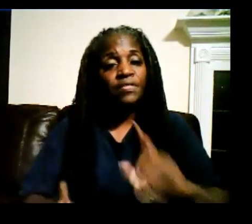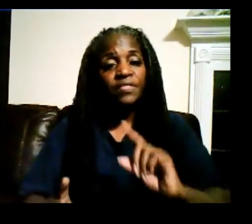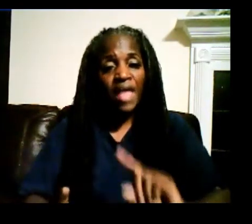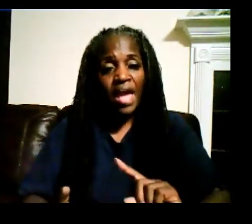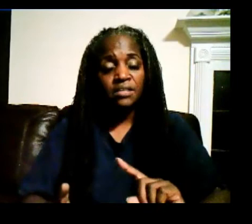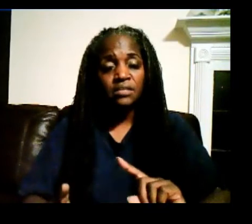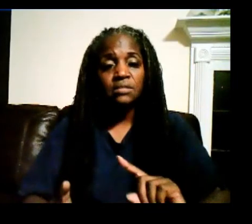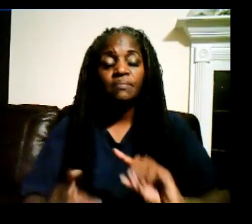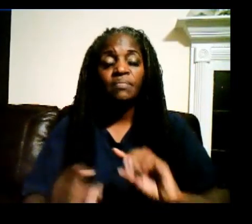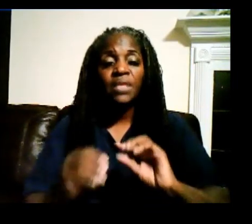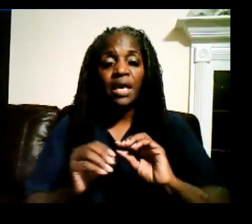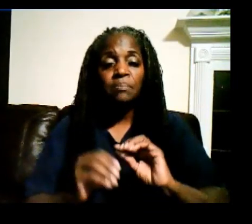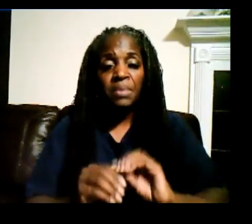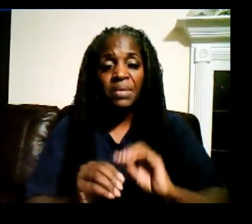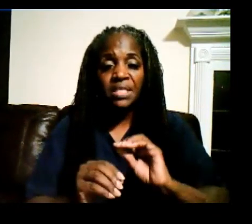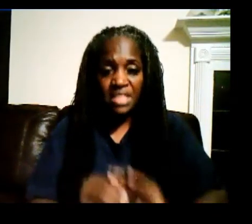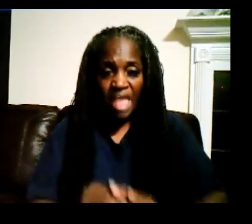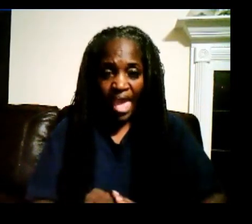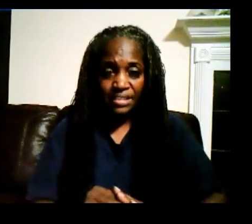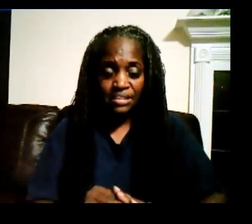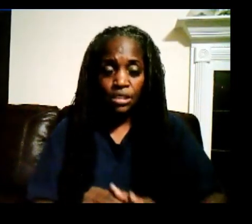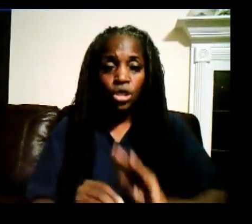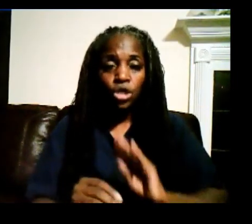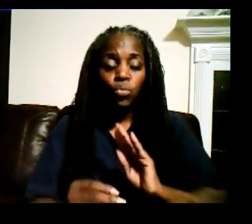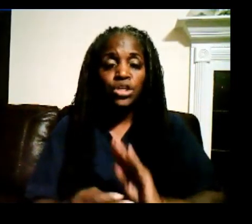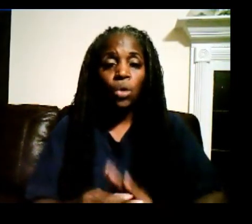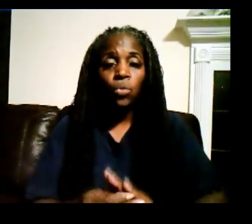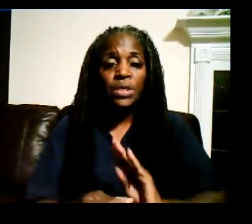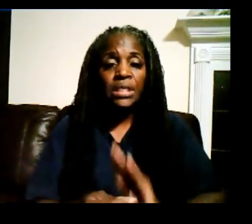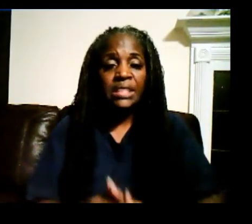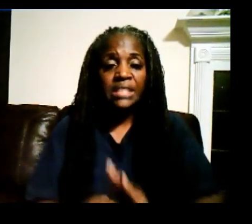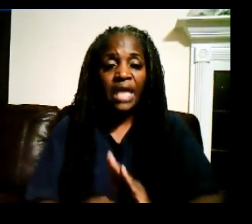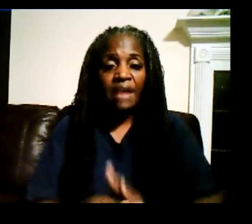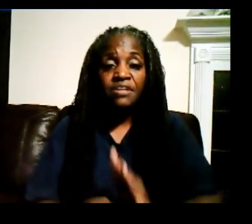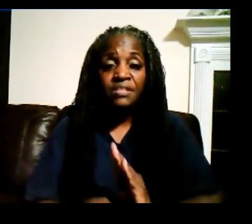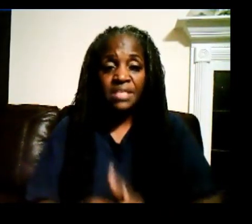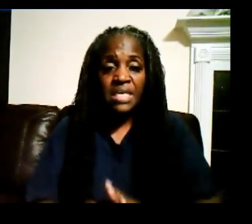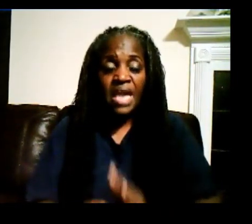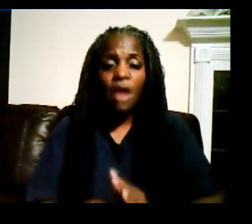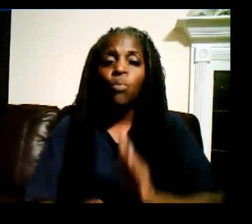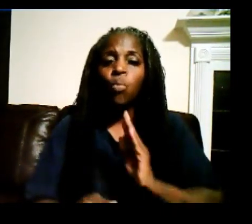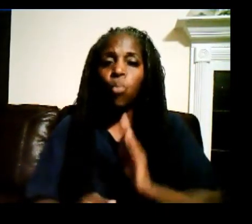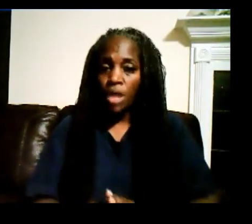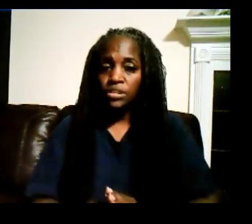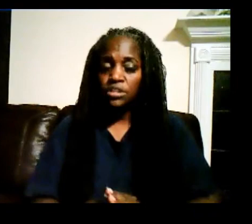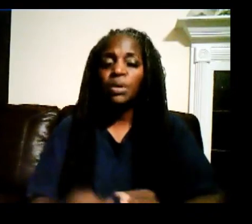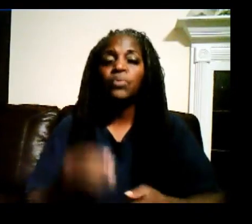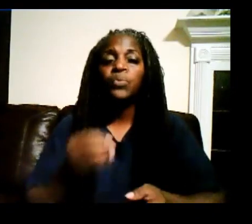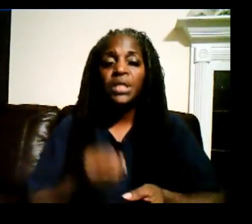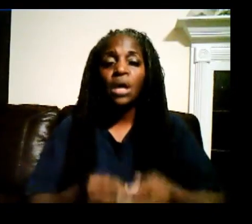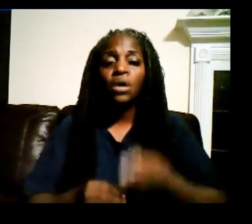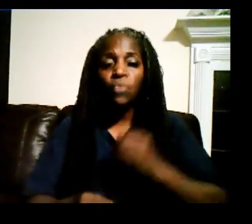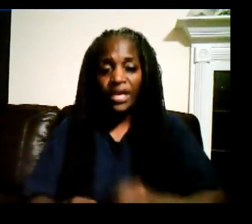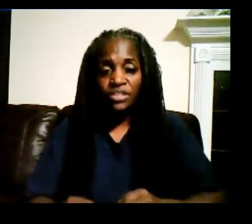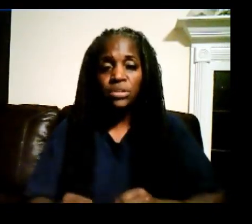that and mimic that. We don't release everything at once, but we are gradually